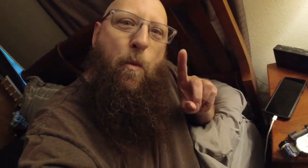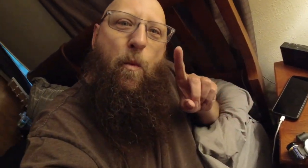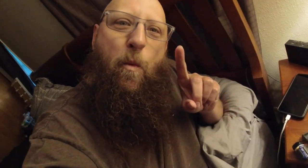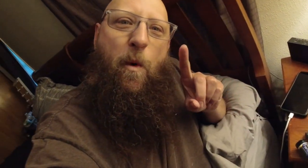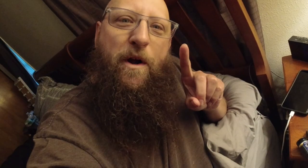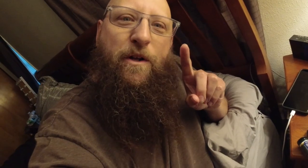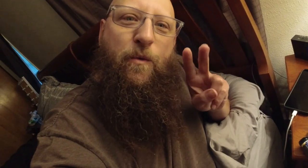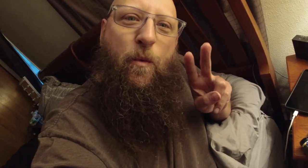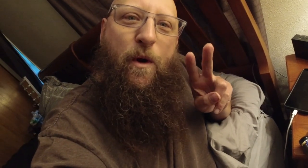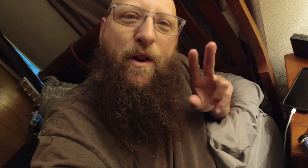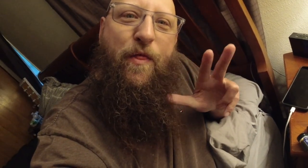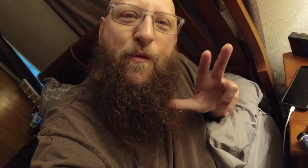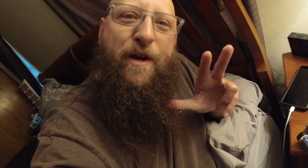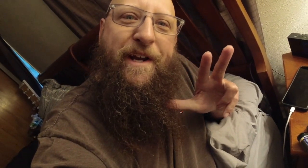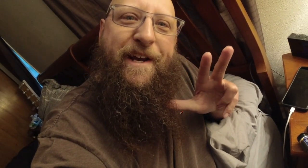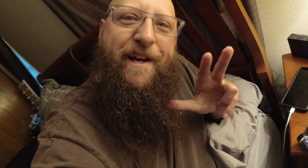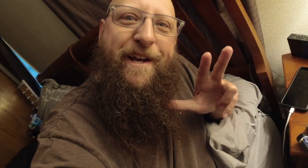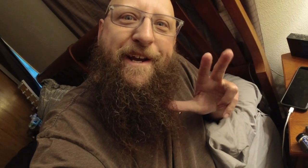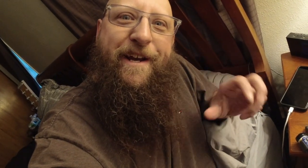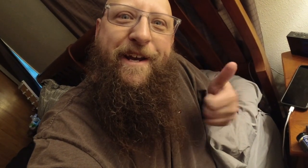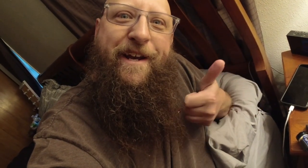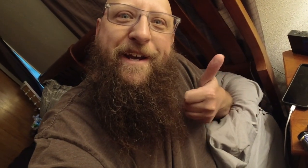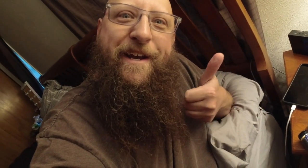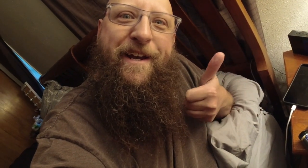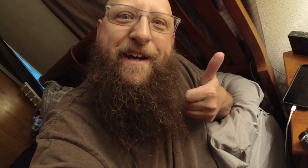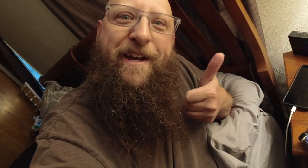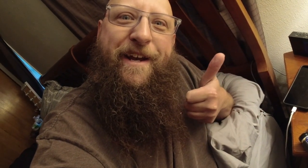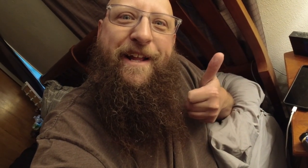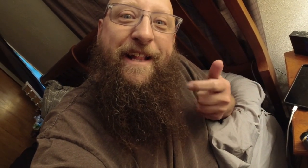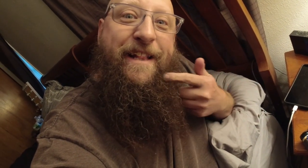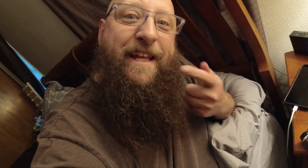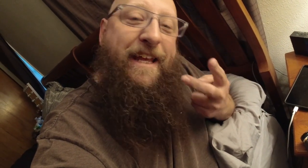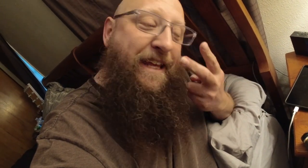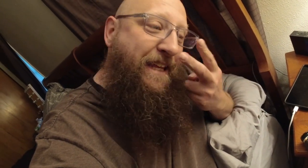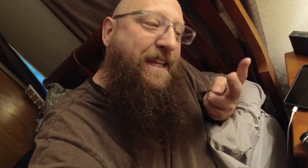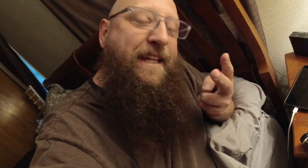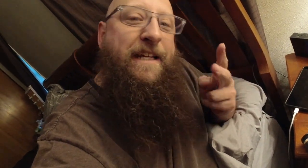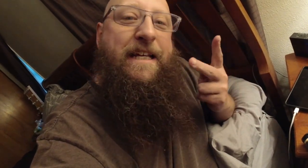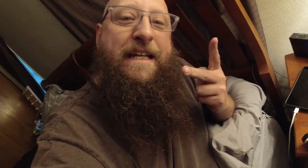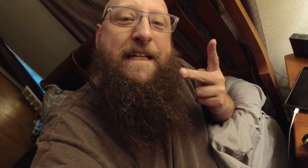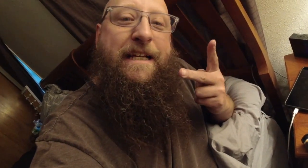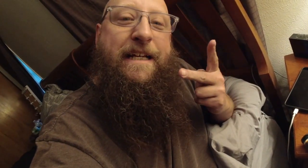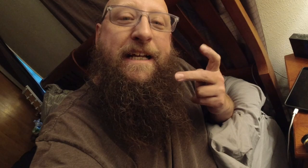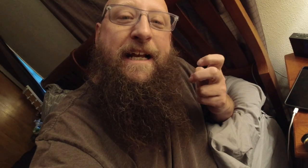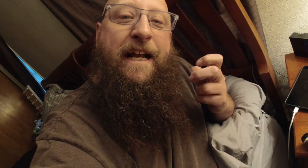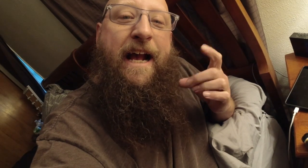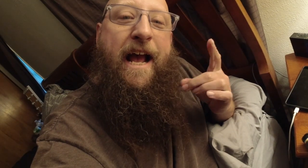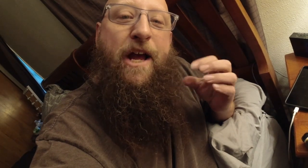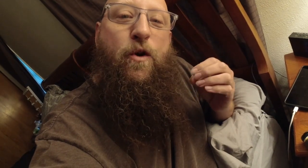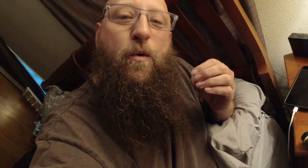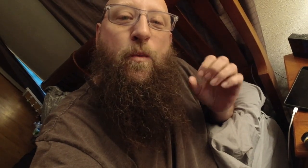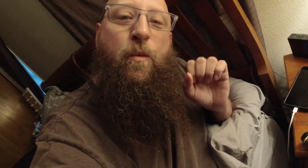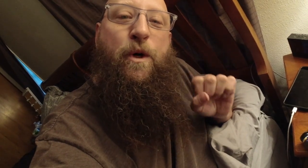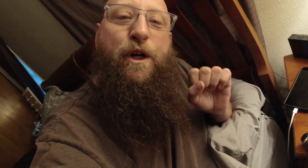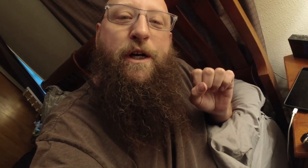123. 123 these these kettle work